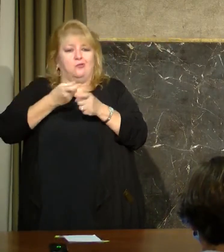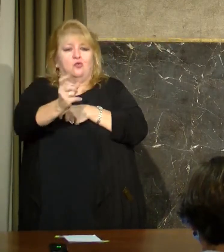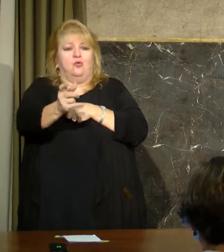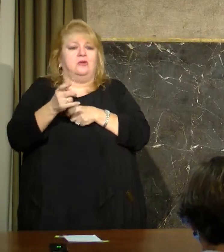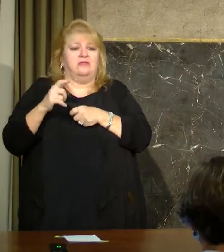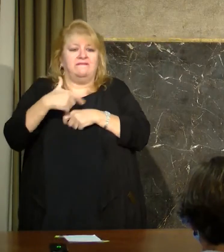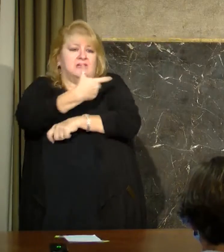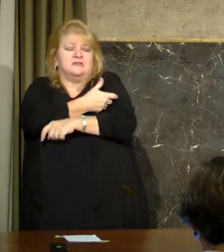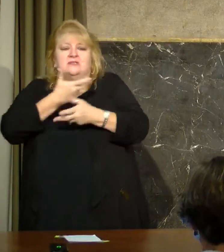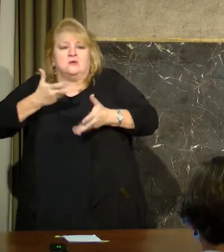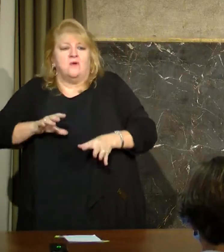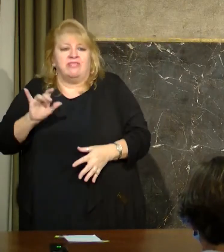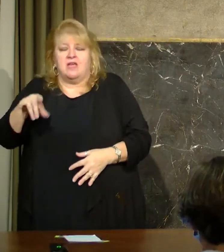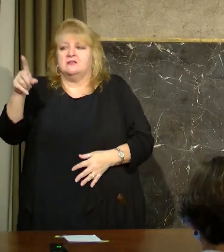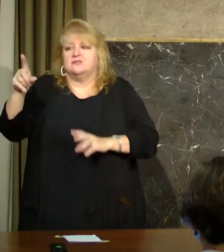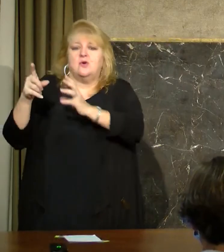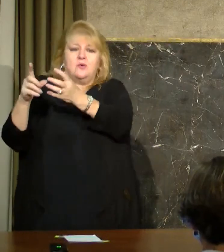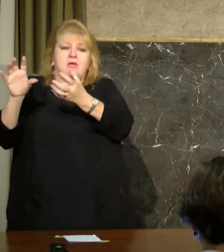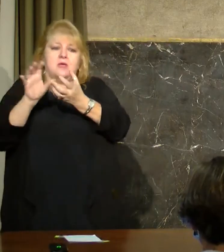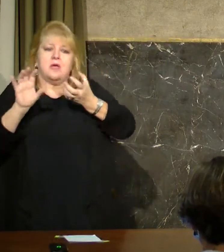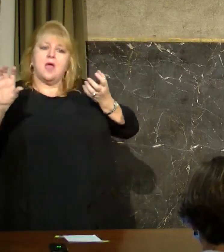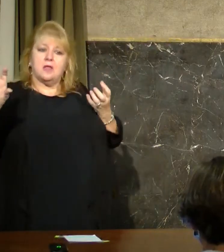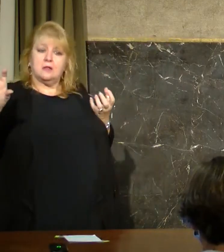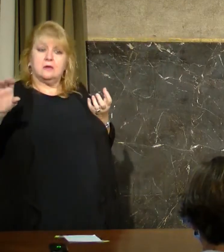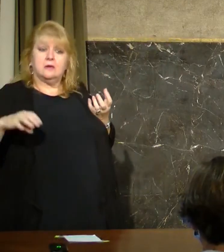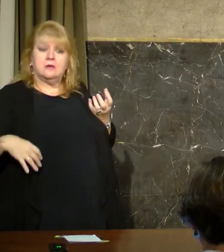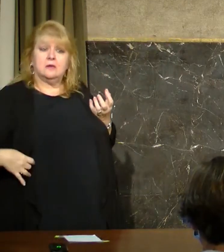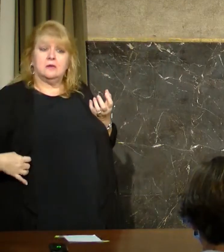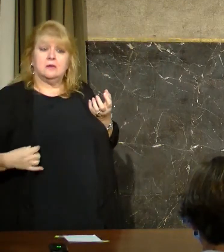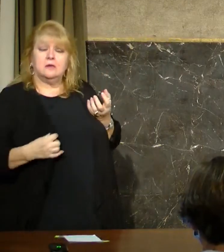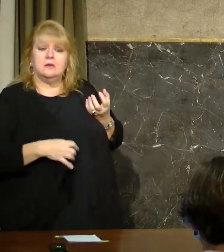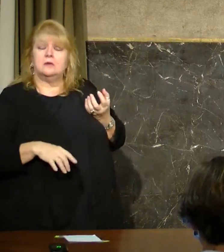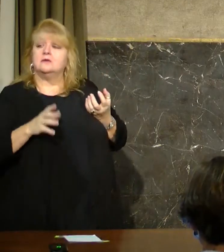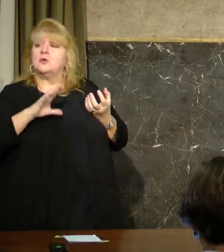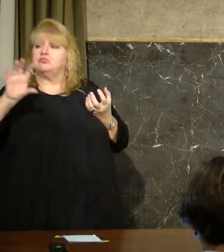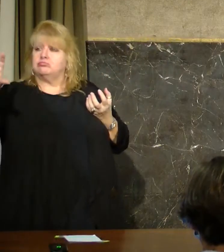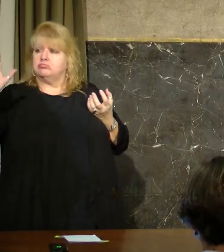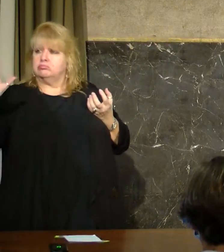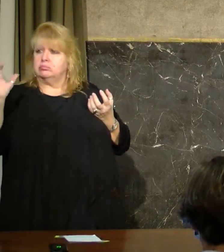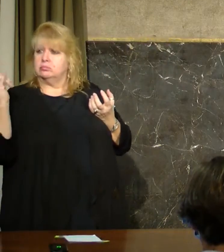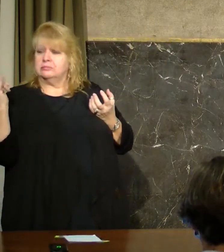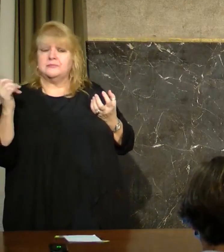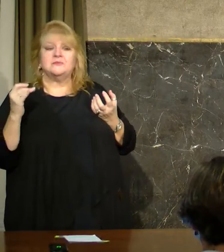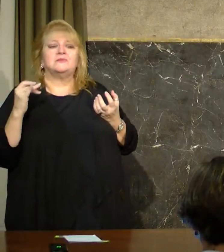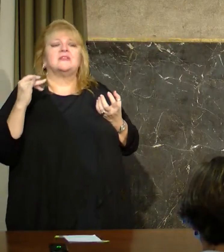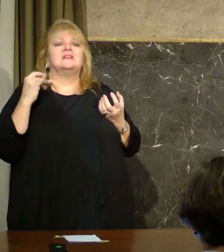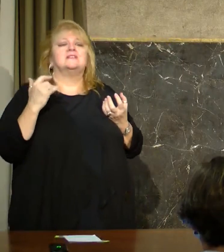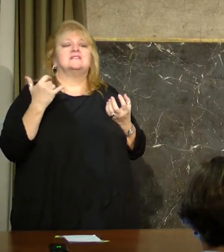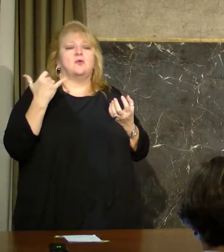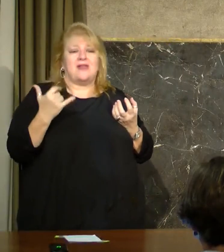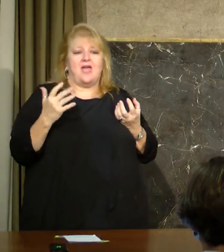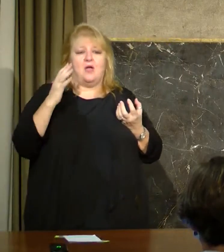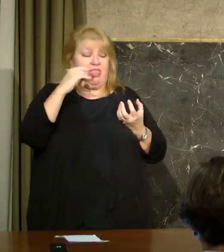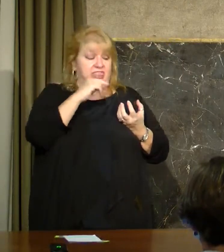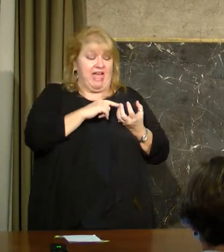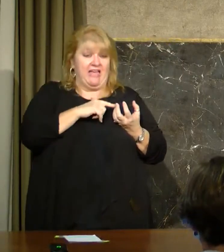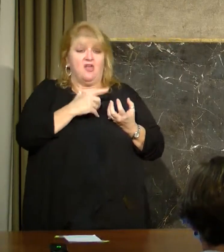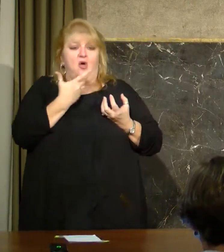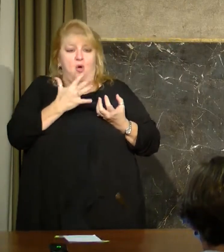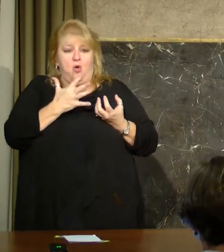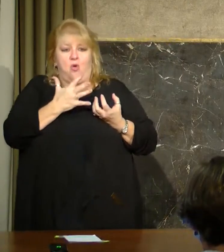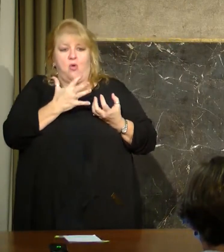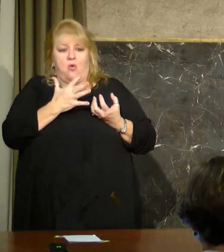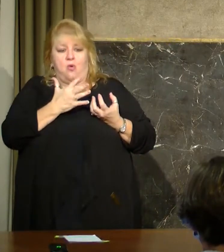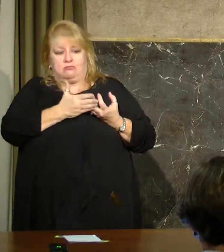we've had some experience. So now the understanding is there is no, you know, vaccine on hold, so to say. It is all